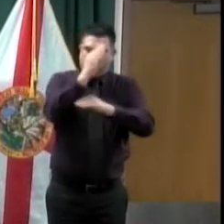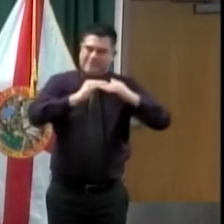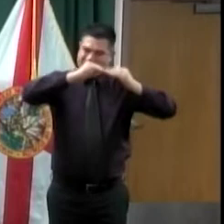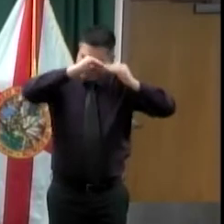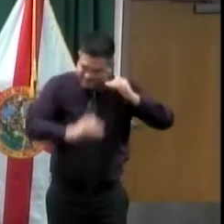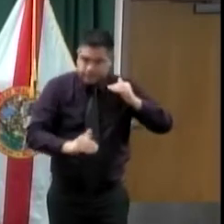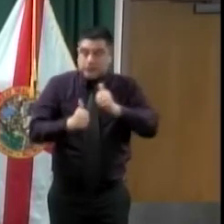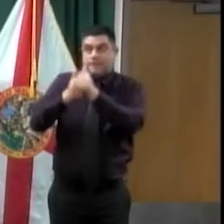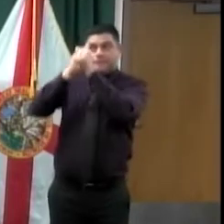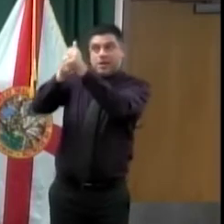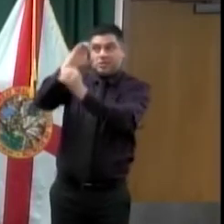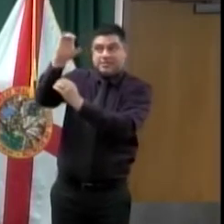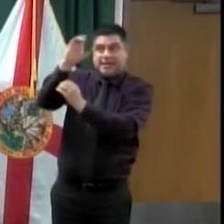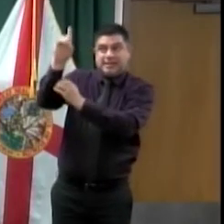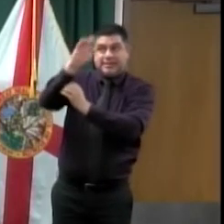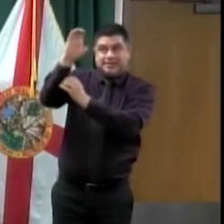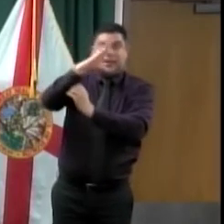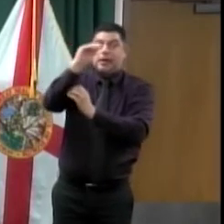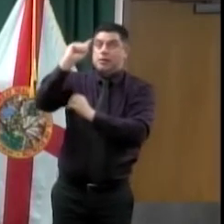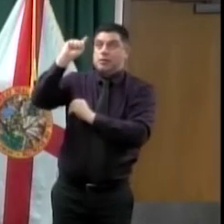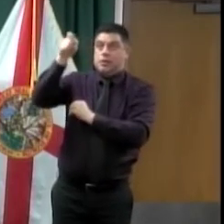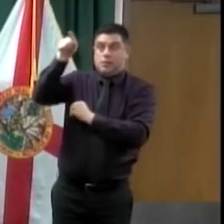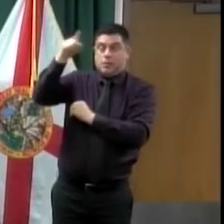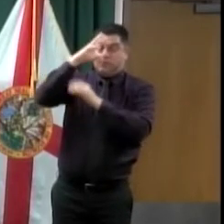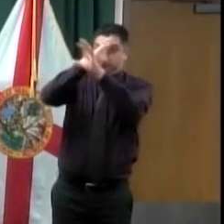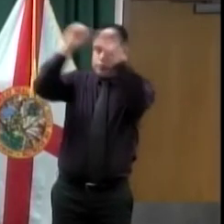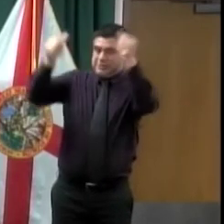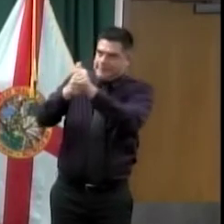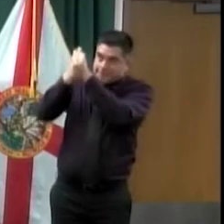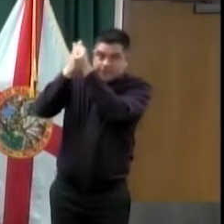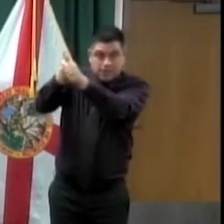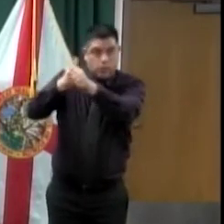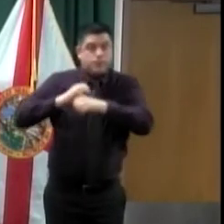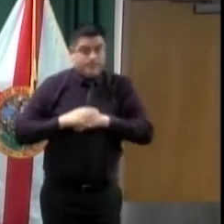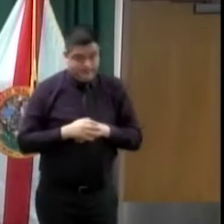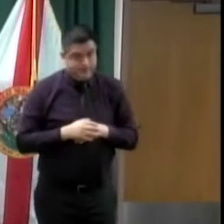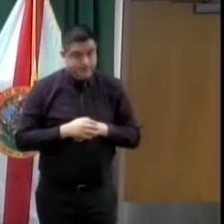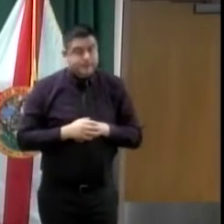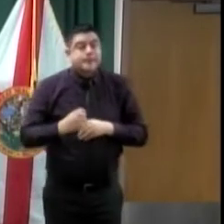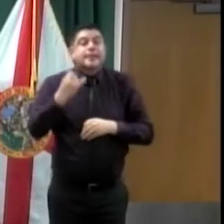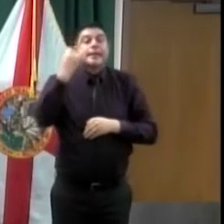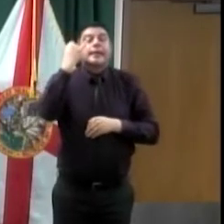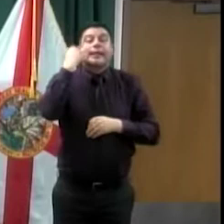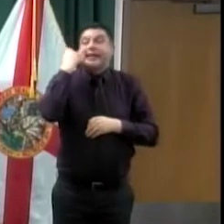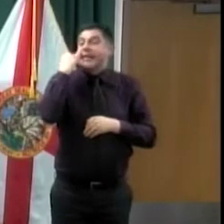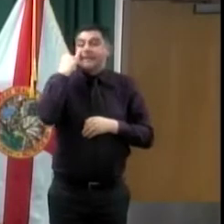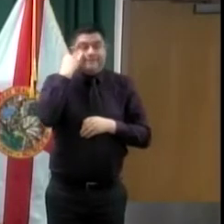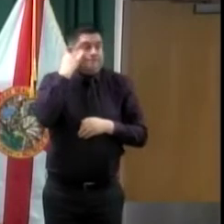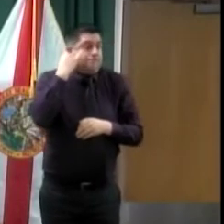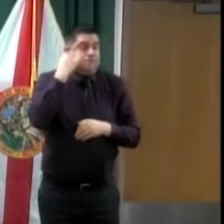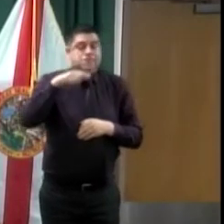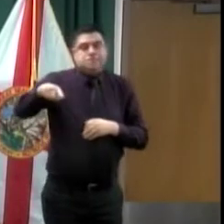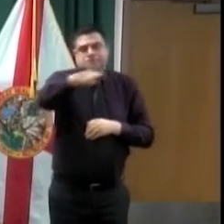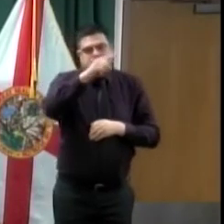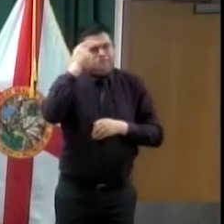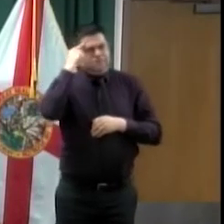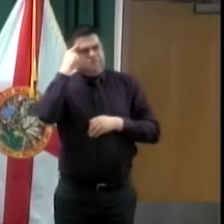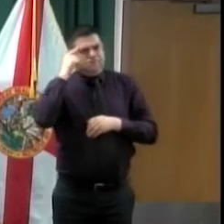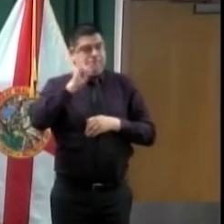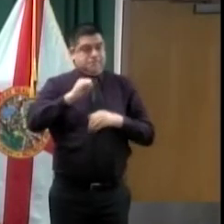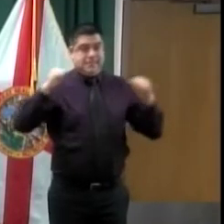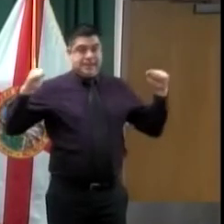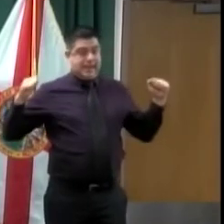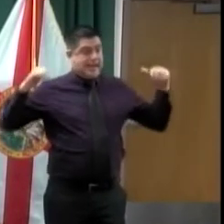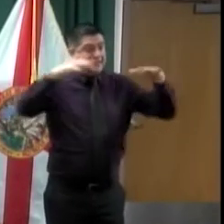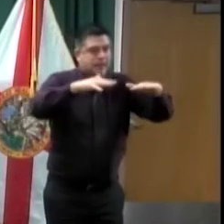In the guidelines, it does say that all those gatherings, if you do have a gathering, that you should cancel and, of course, move those to smaller groups, and the